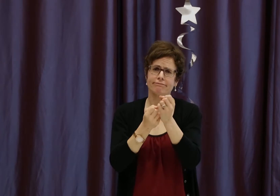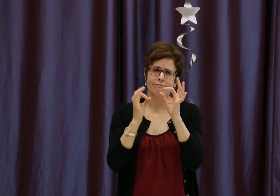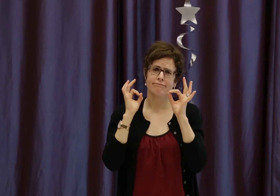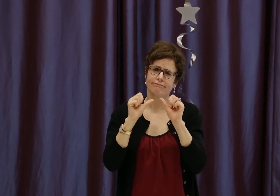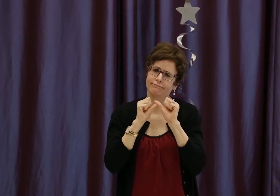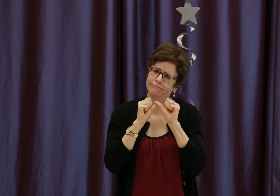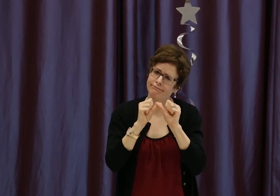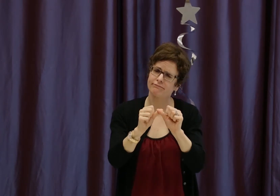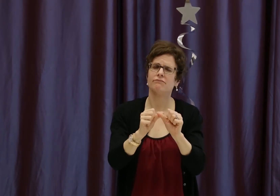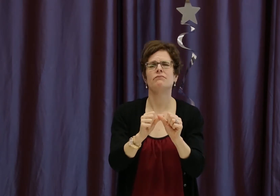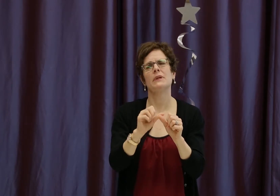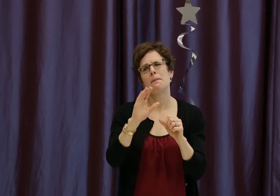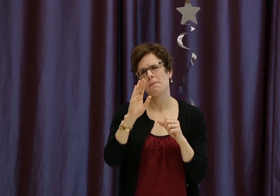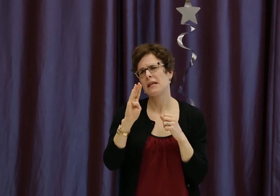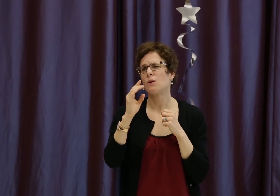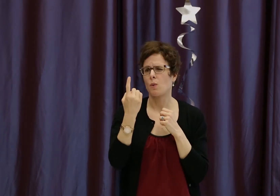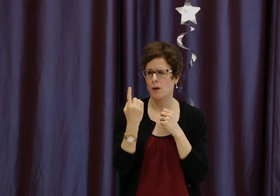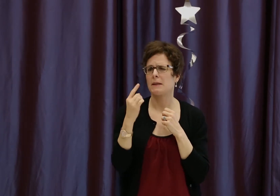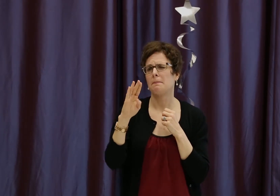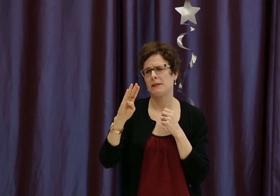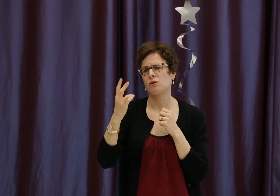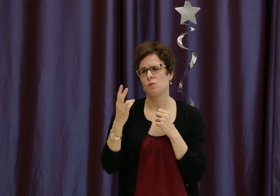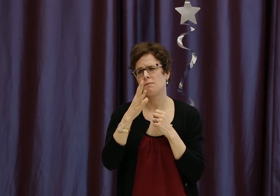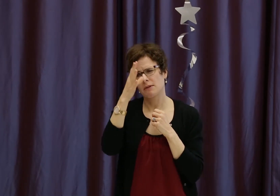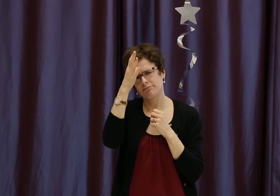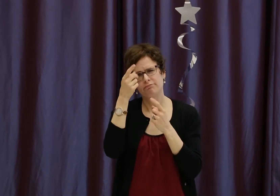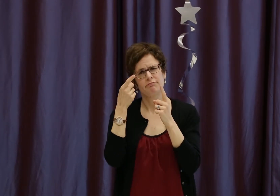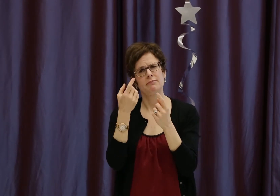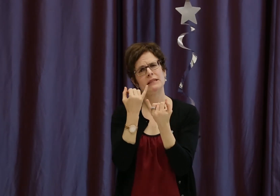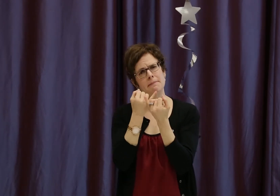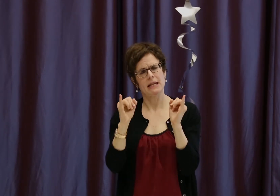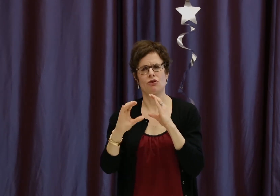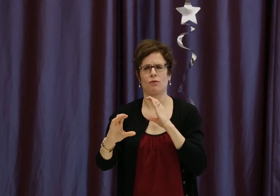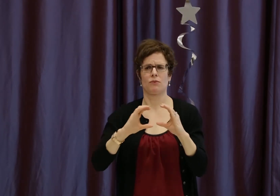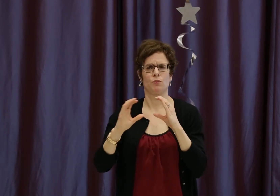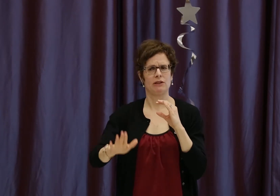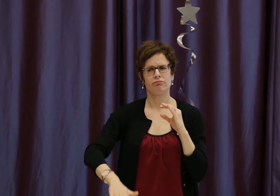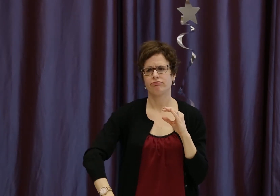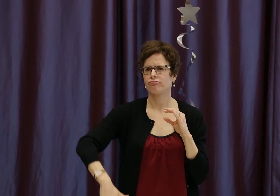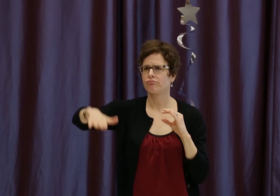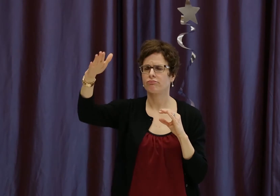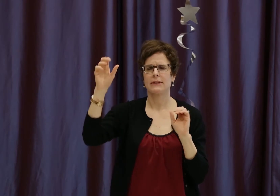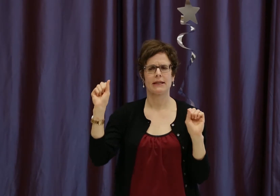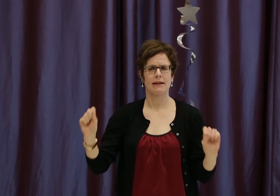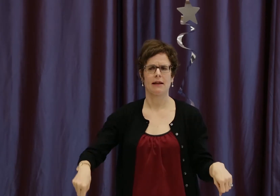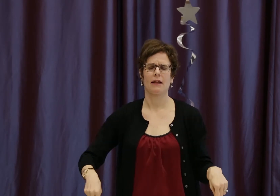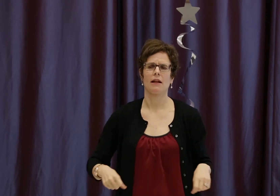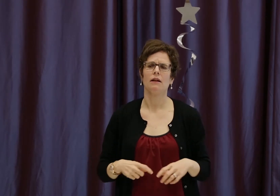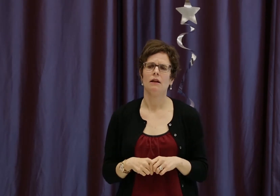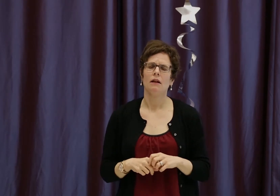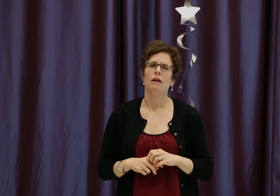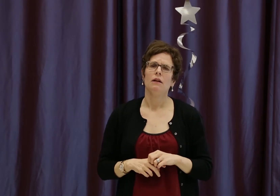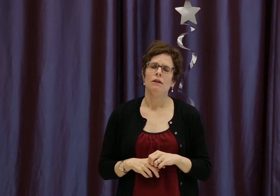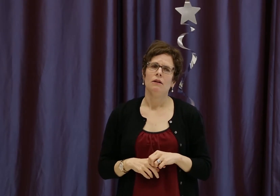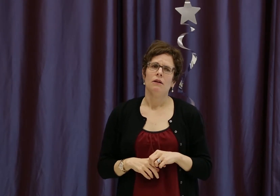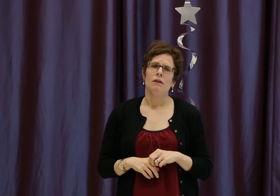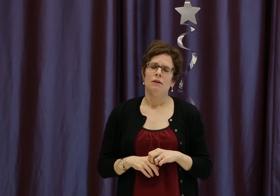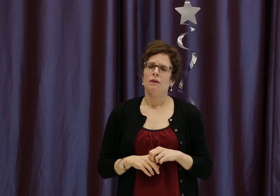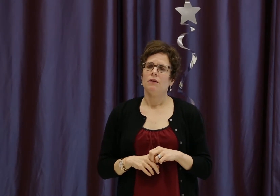If we support hearing parents in their learning of a sign language, they will often fall within the